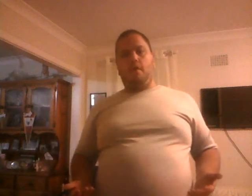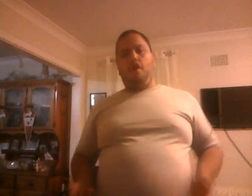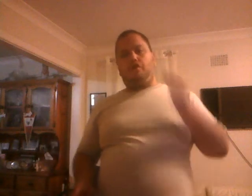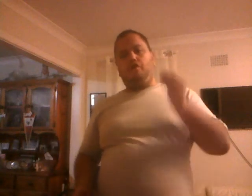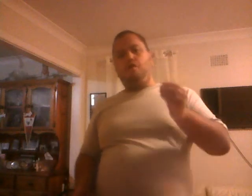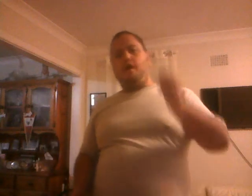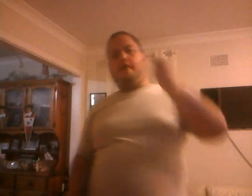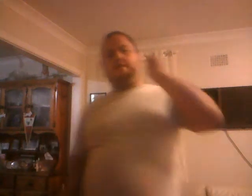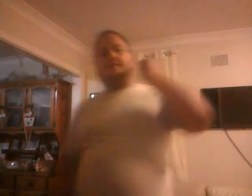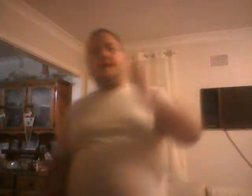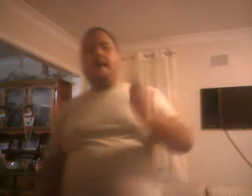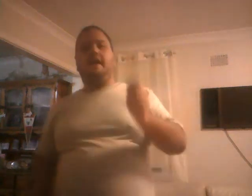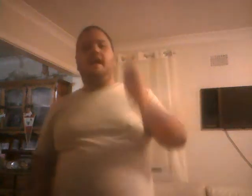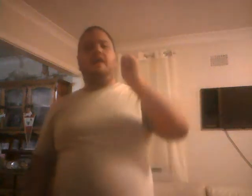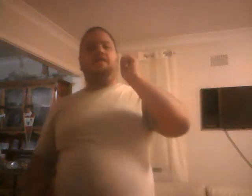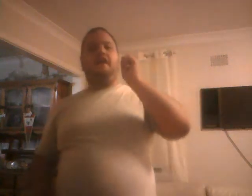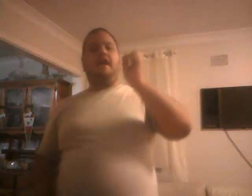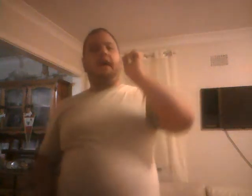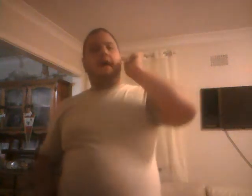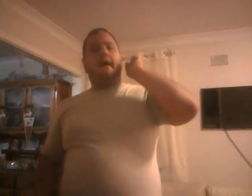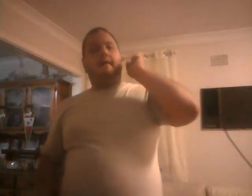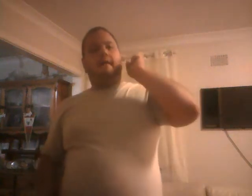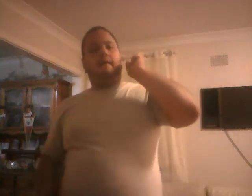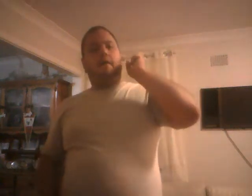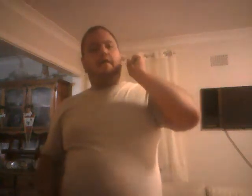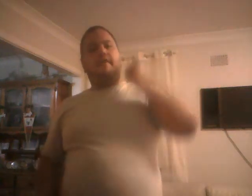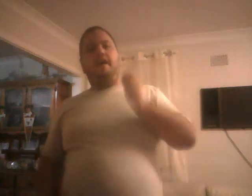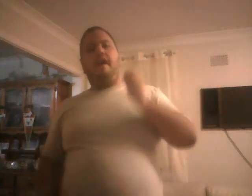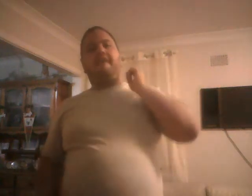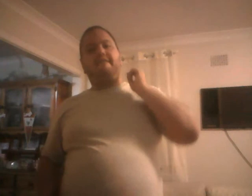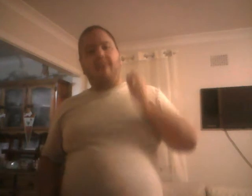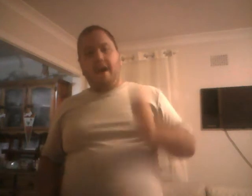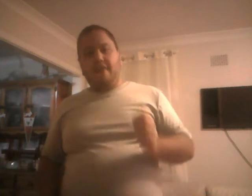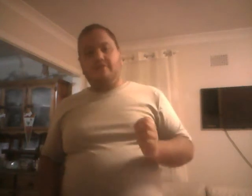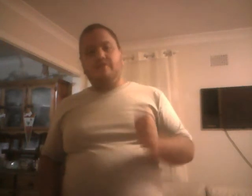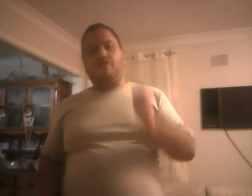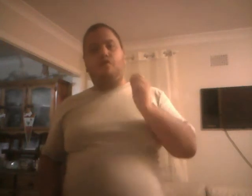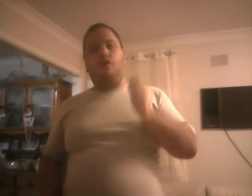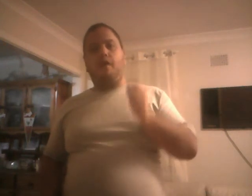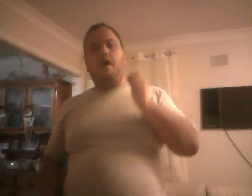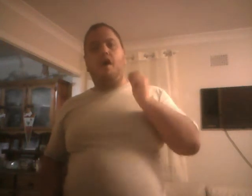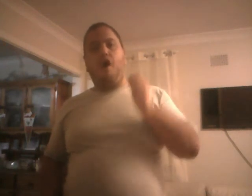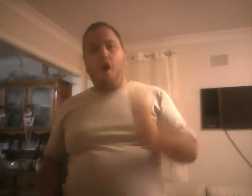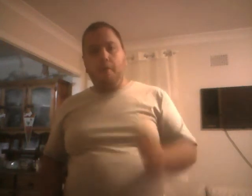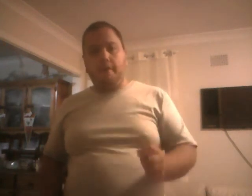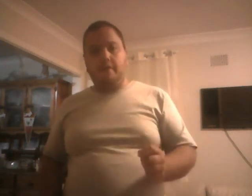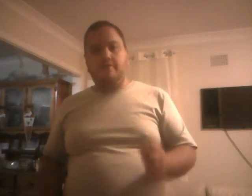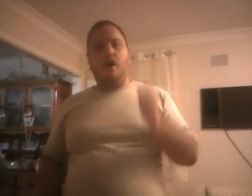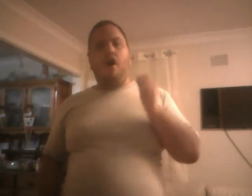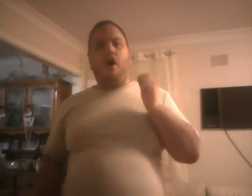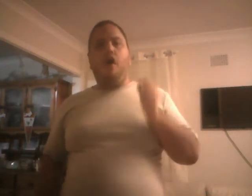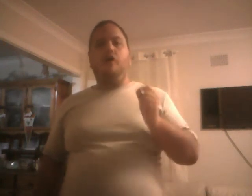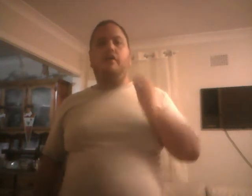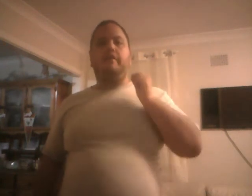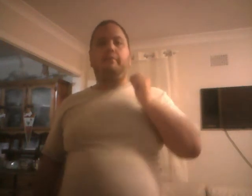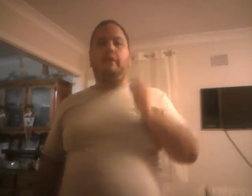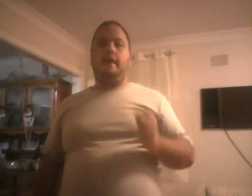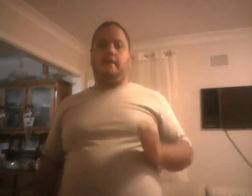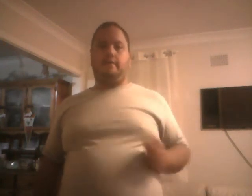you are attacking the one of the fastest growing hobbies on the planet